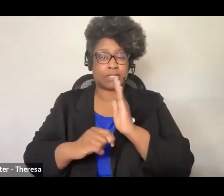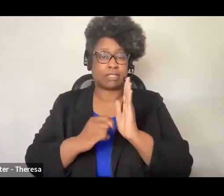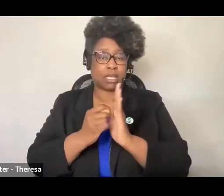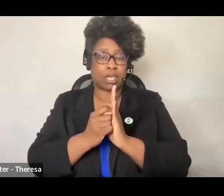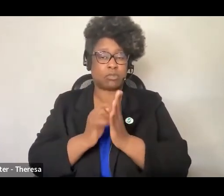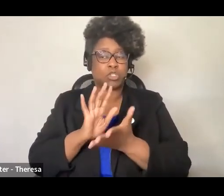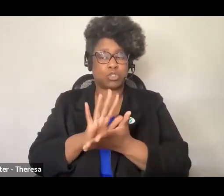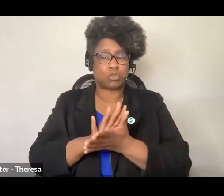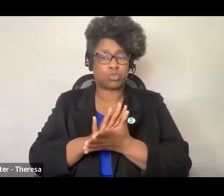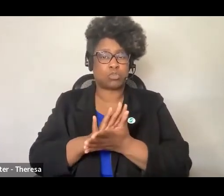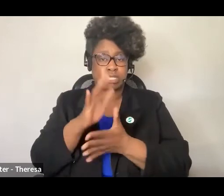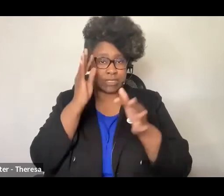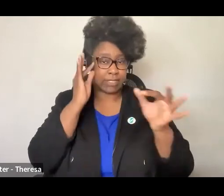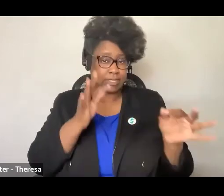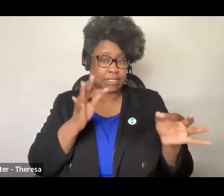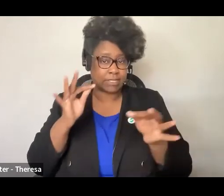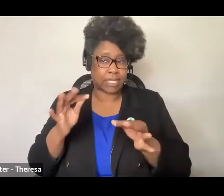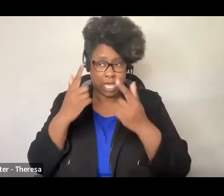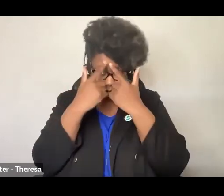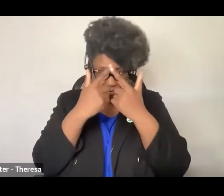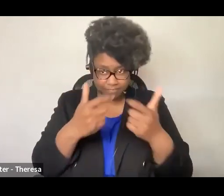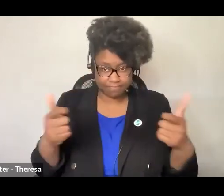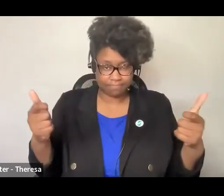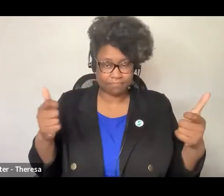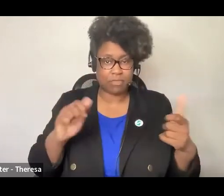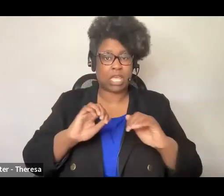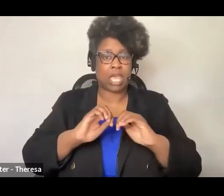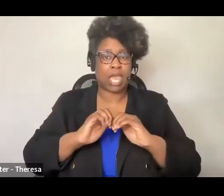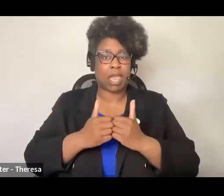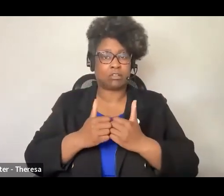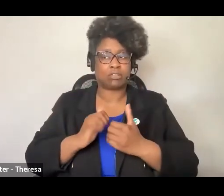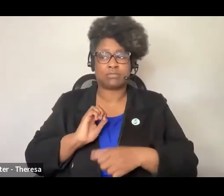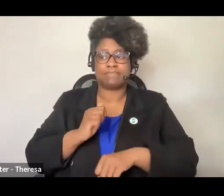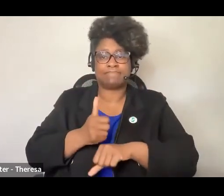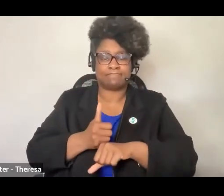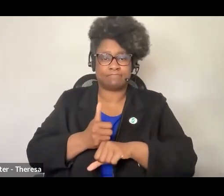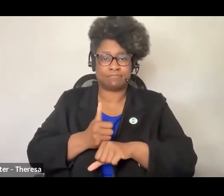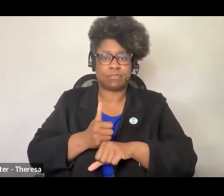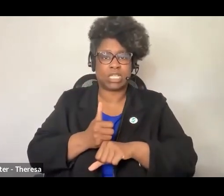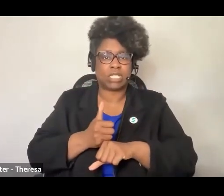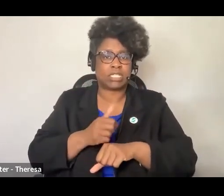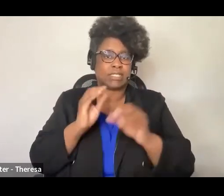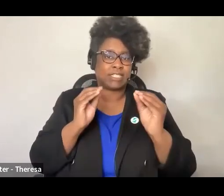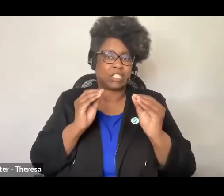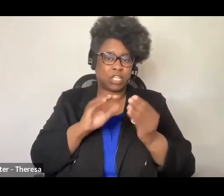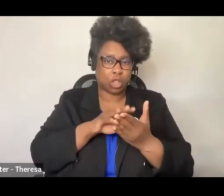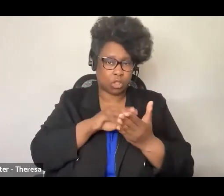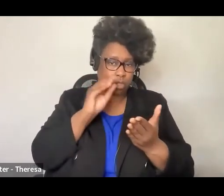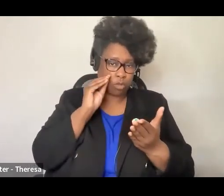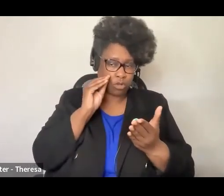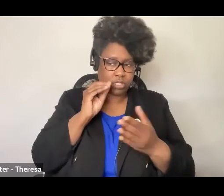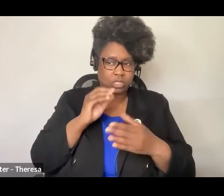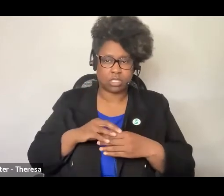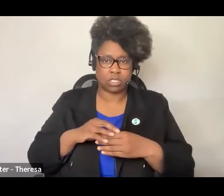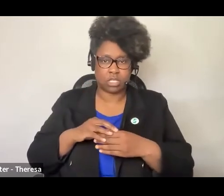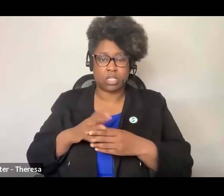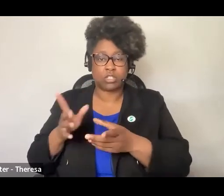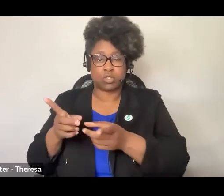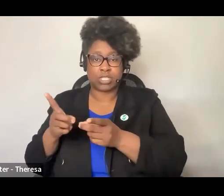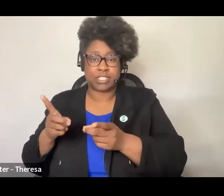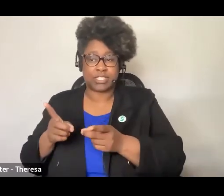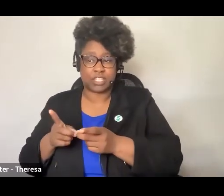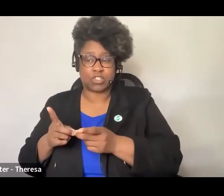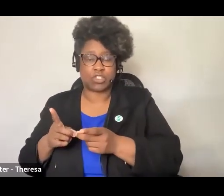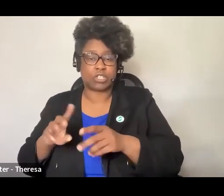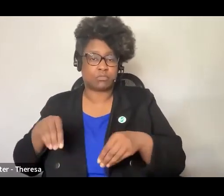autonomy in decision-making about how to organize the core of teaching and learning, and often less support from districts in this arena at that time.